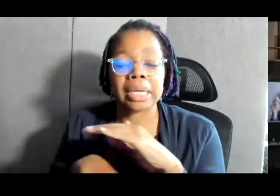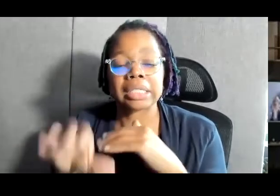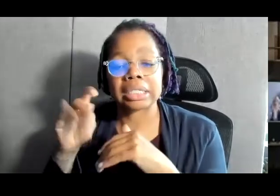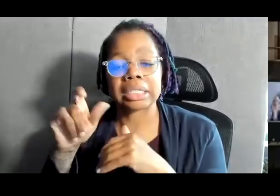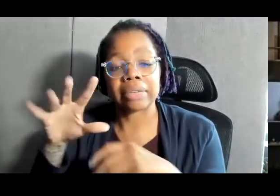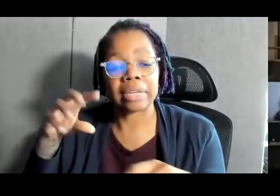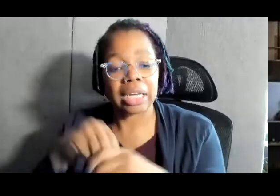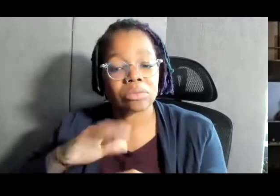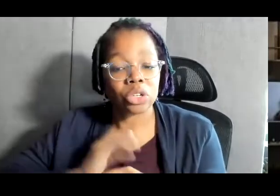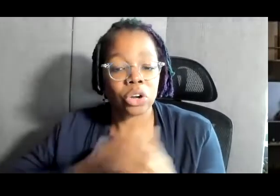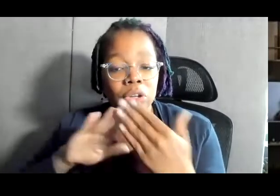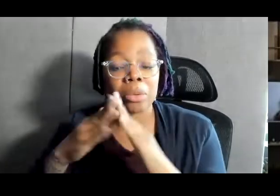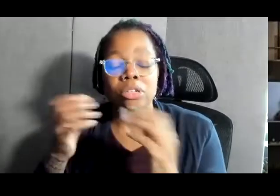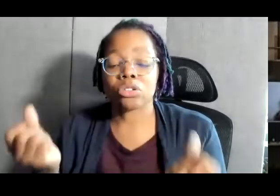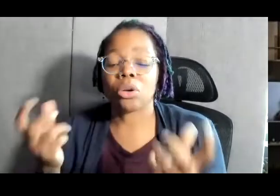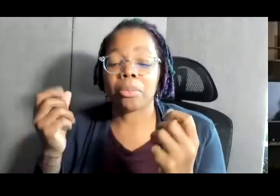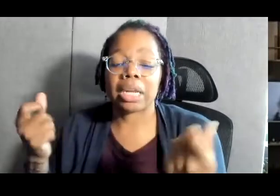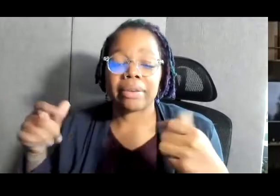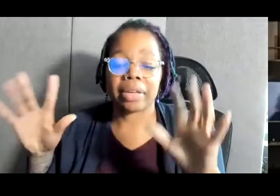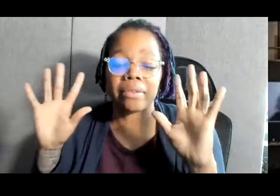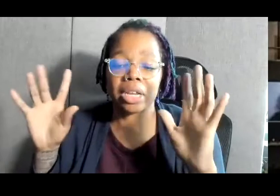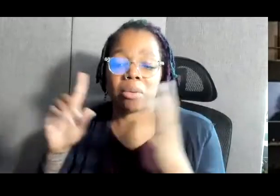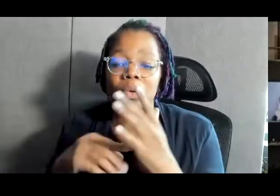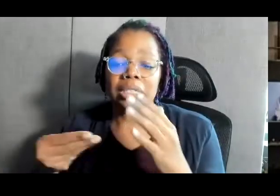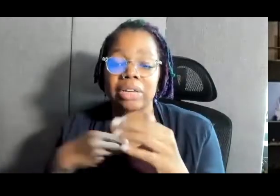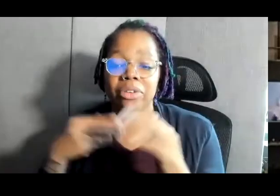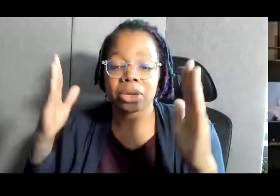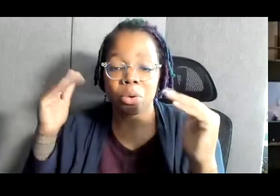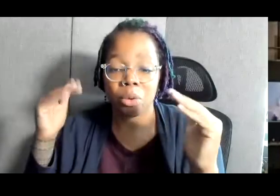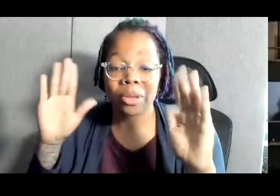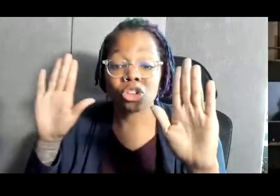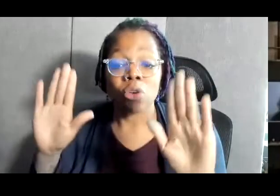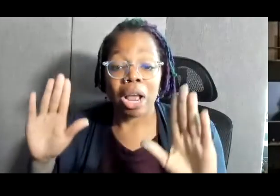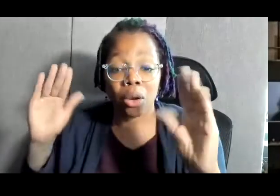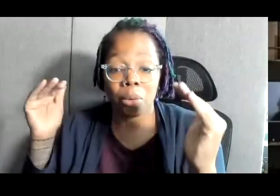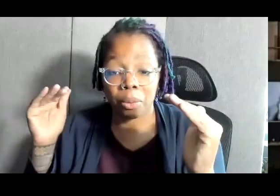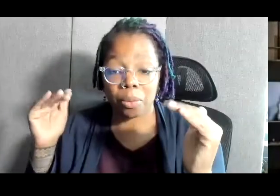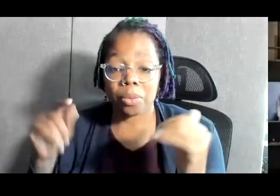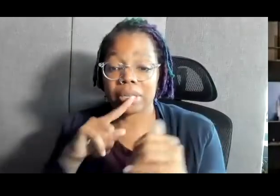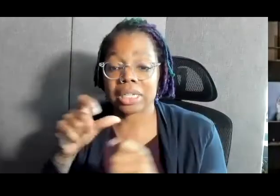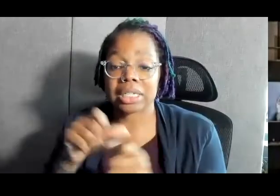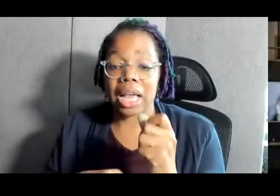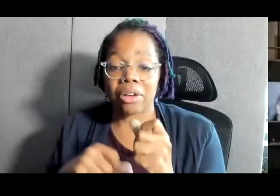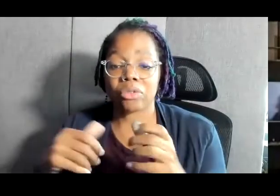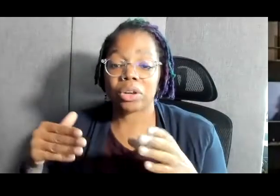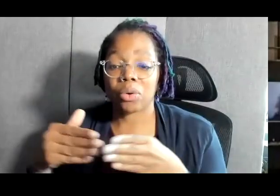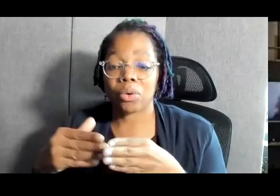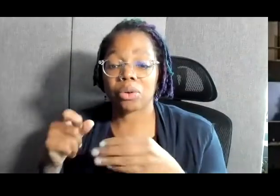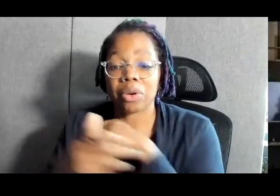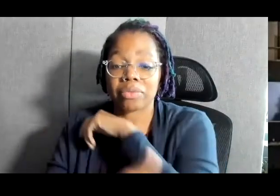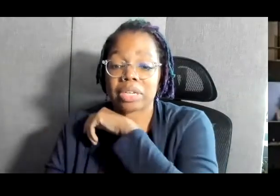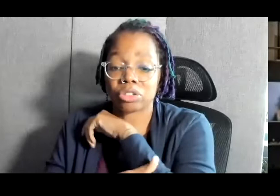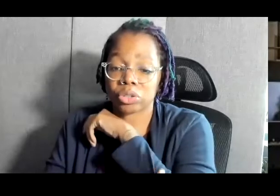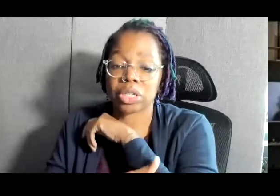So many have given up. But what's given me hope, what's given me great hope, is in every corner of the country,